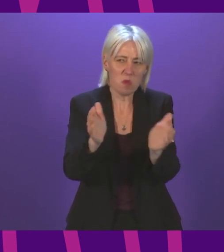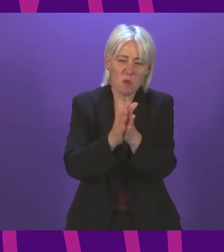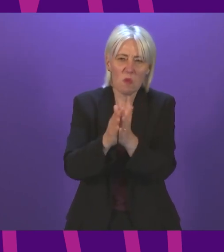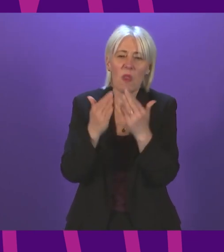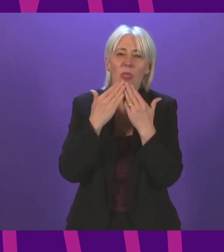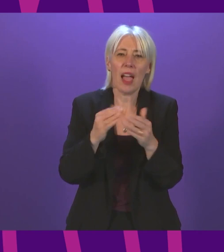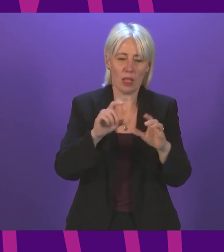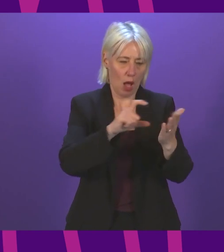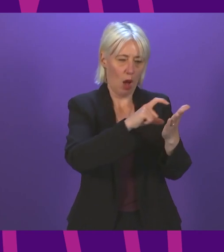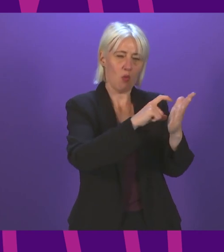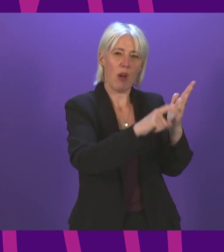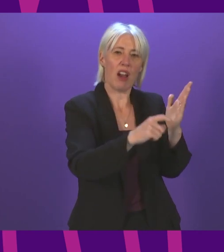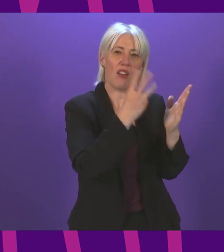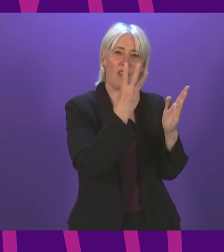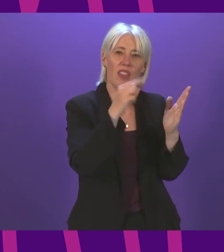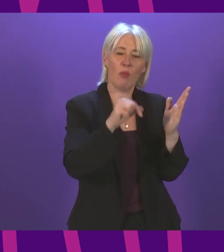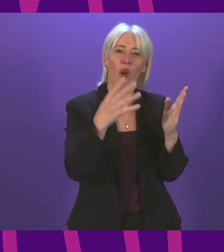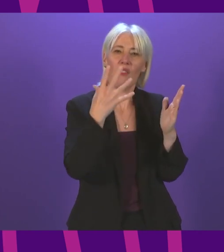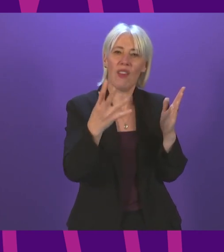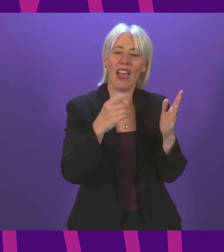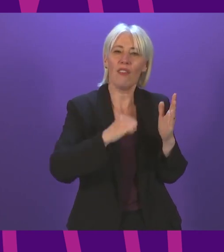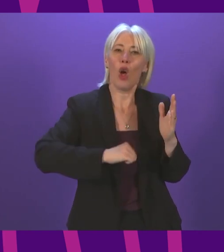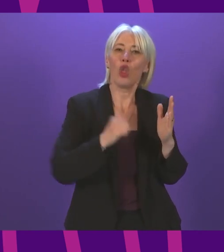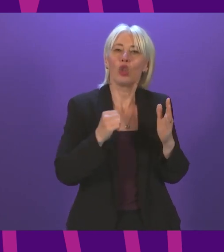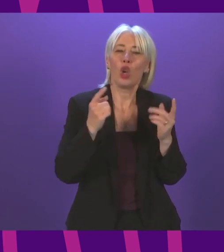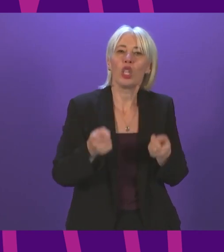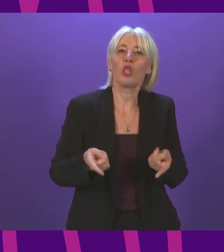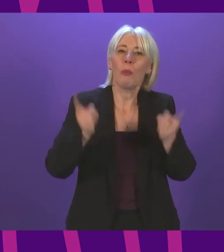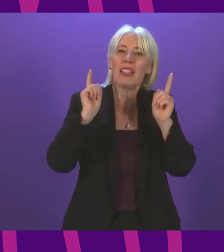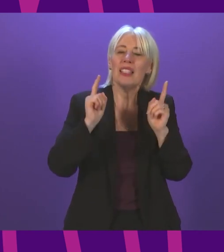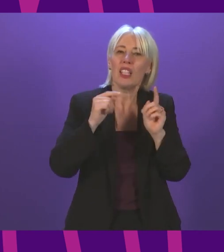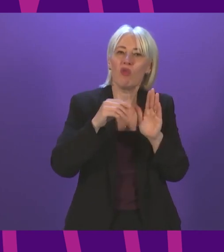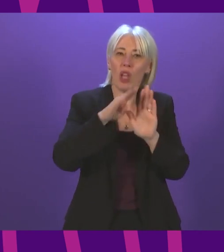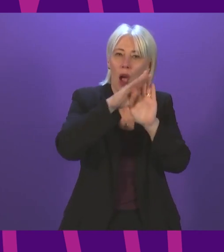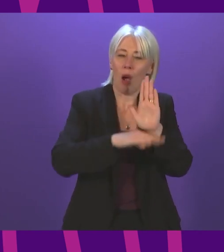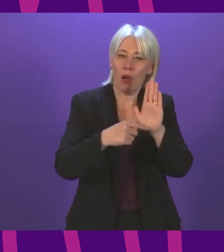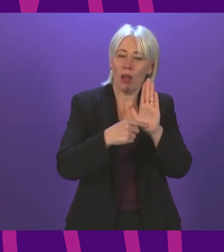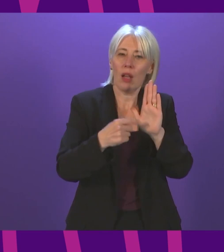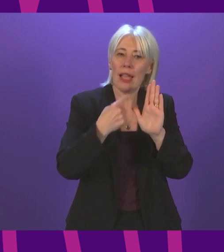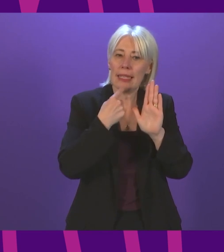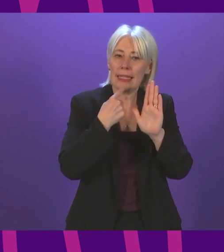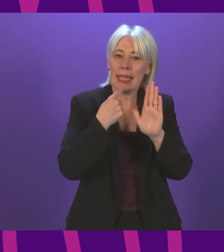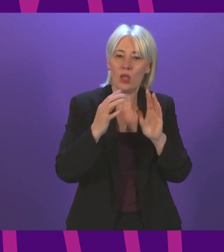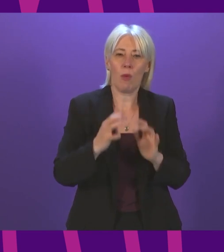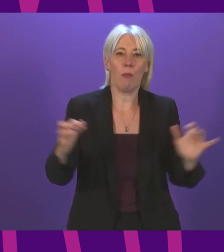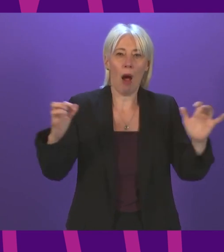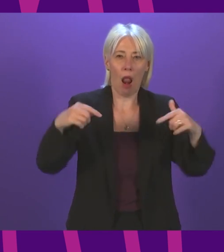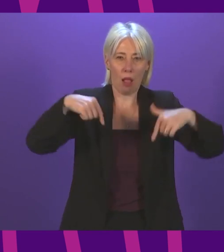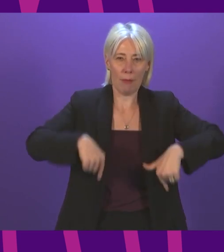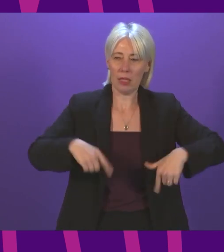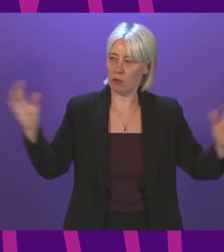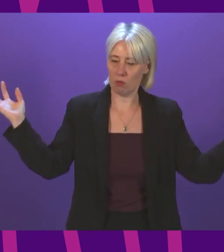Paragraph 3.5 of the Scottish Ministerial Code spells out very clearly that, quote, when Parliament is meeting,